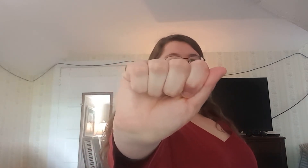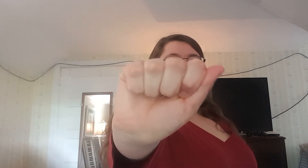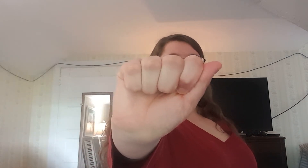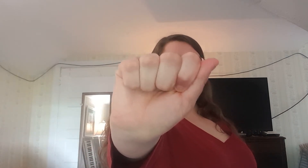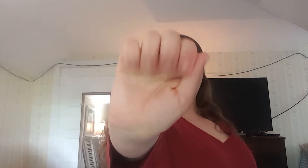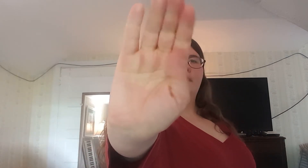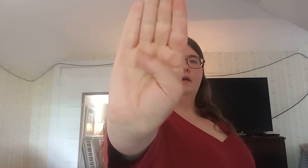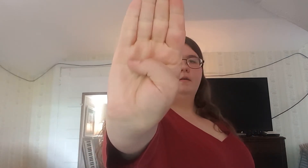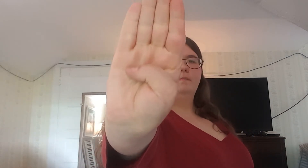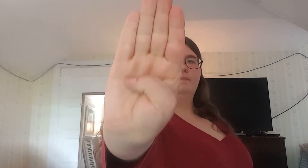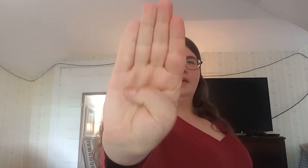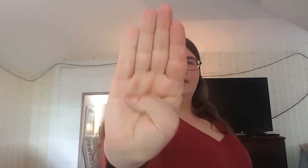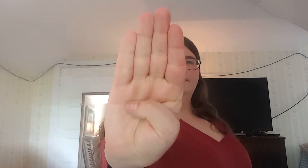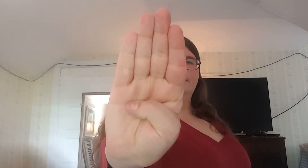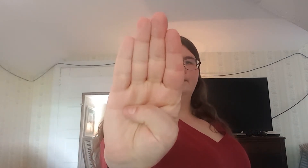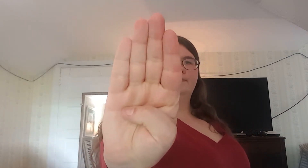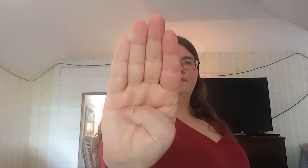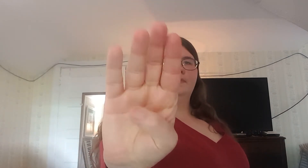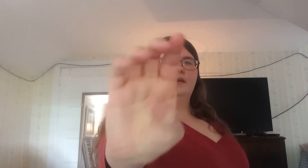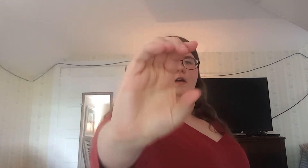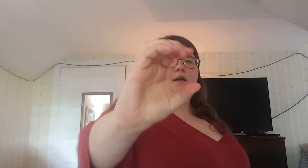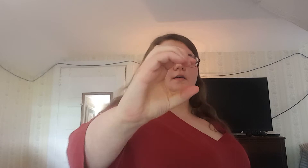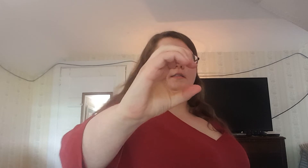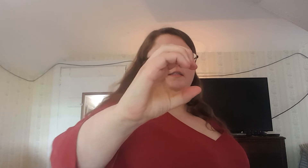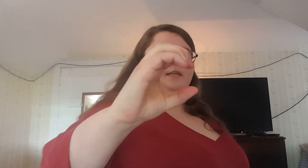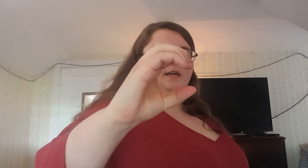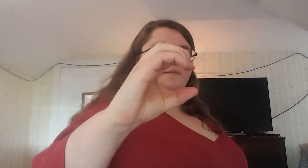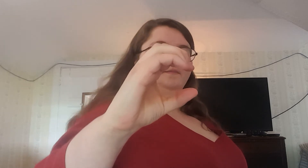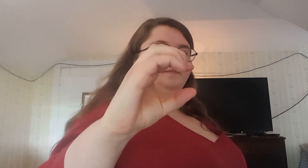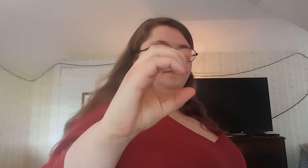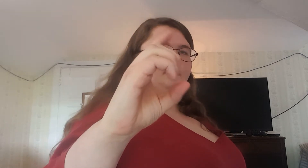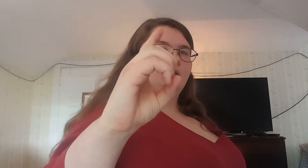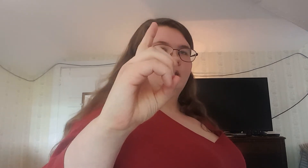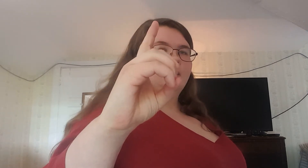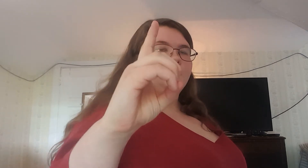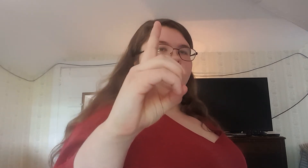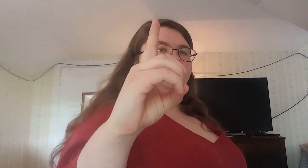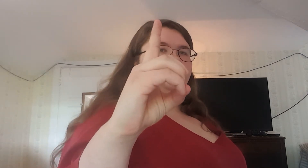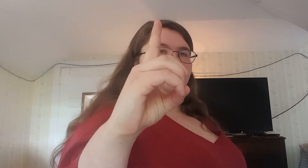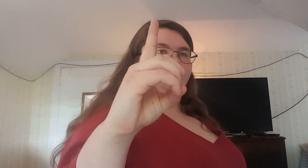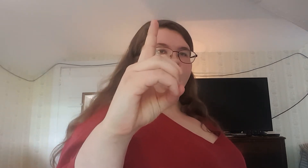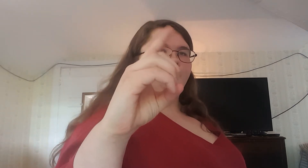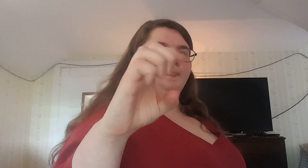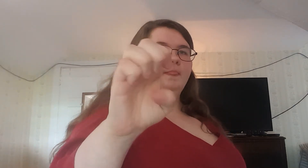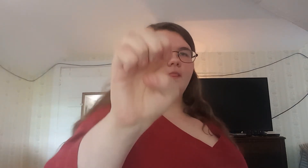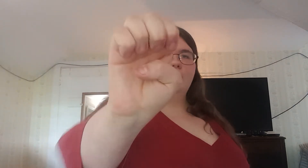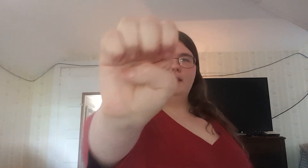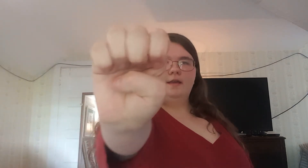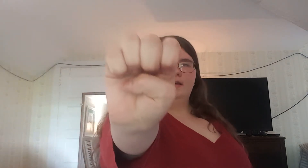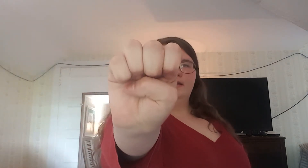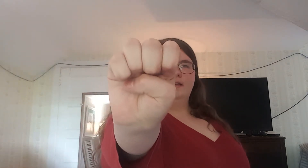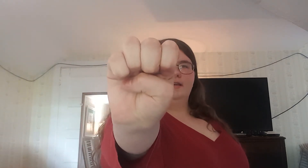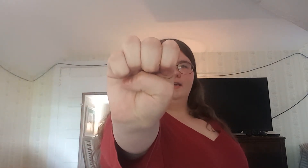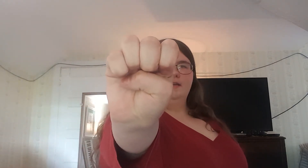B, C, D, E,